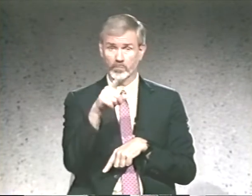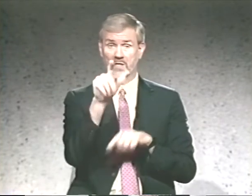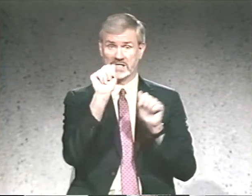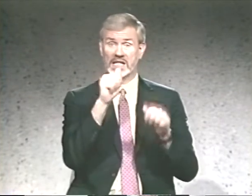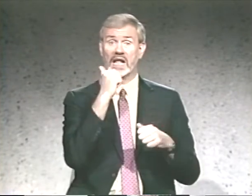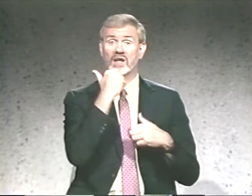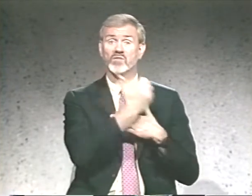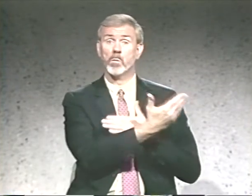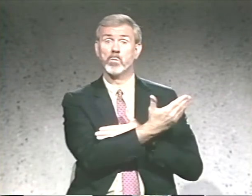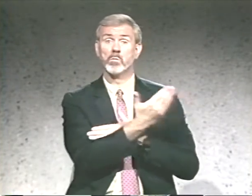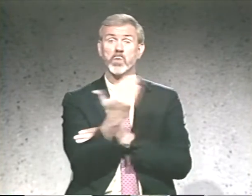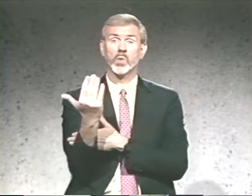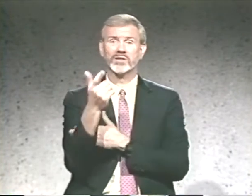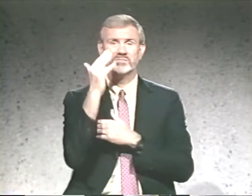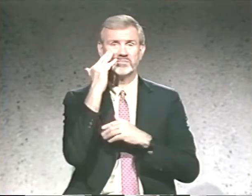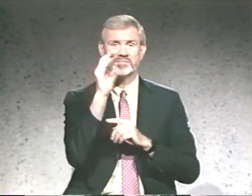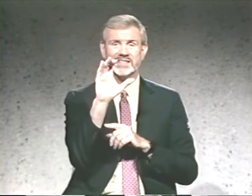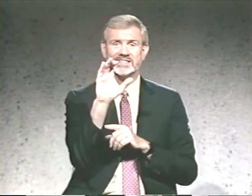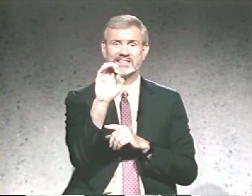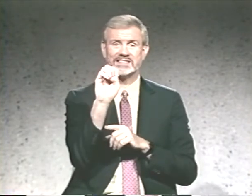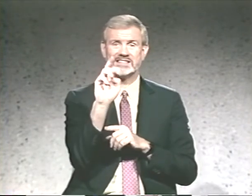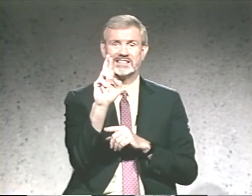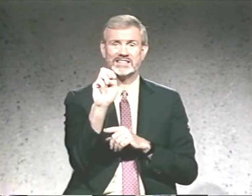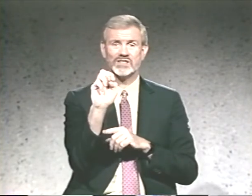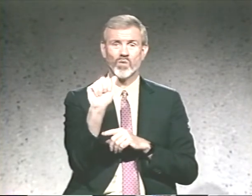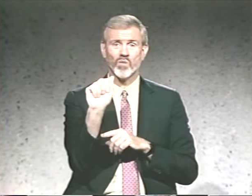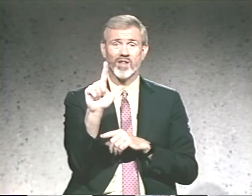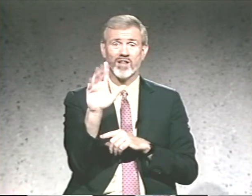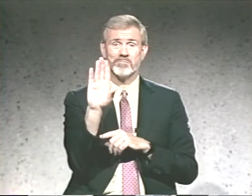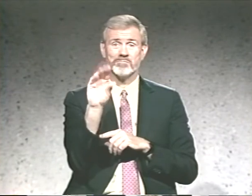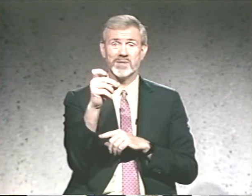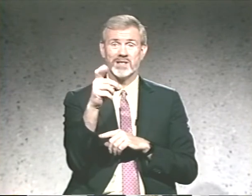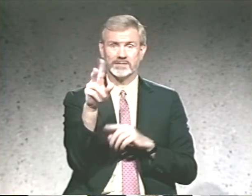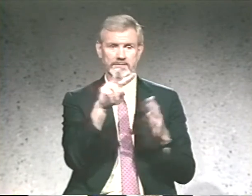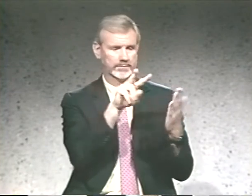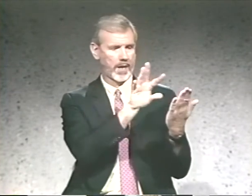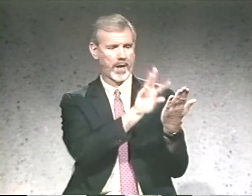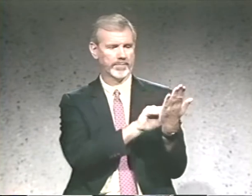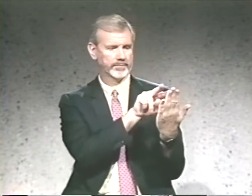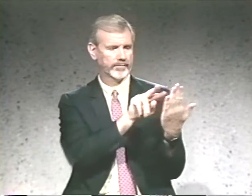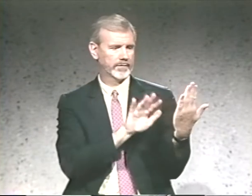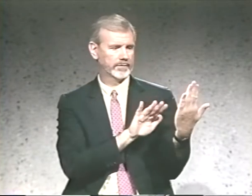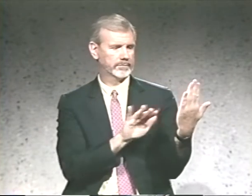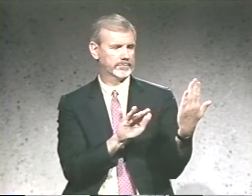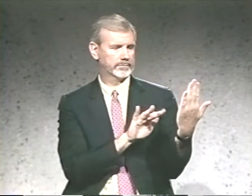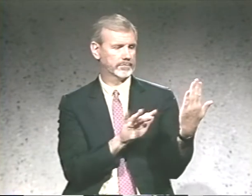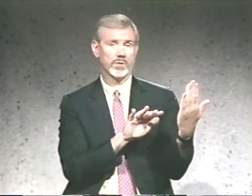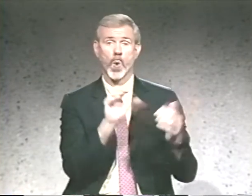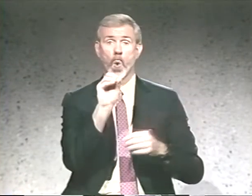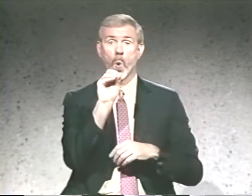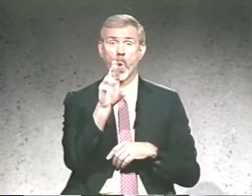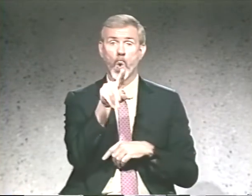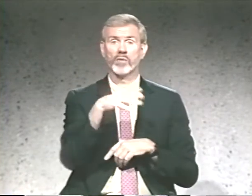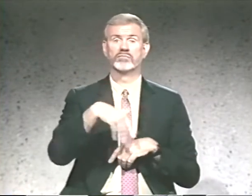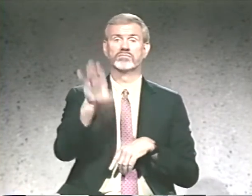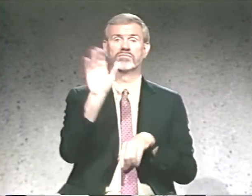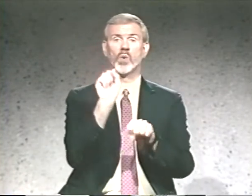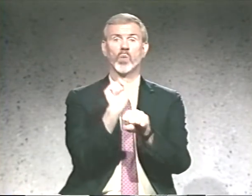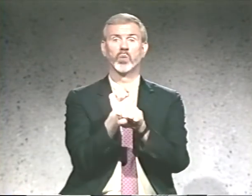You could, every morning, practice spelling the words on the cereal box. Or, as you